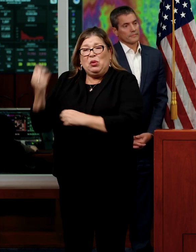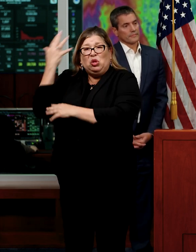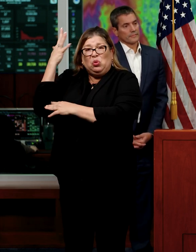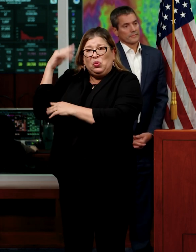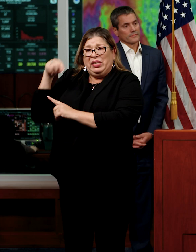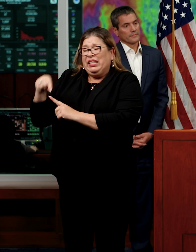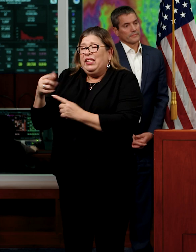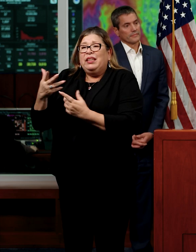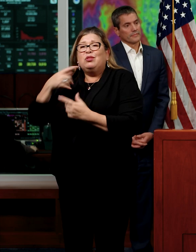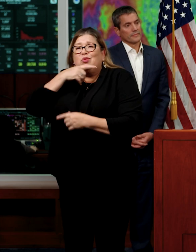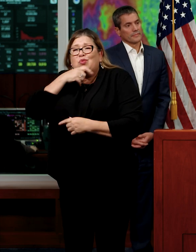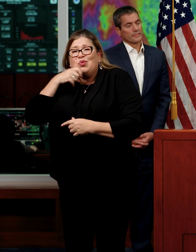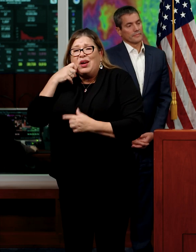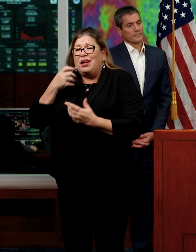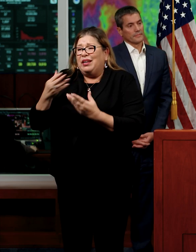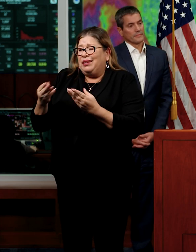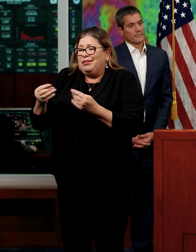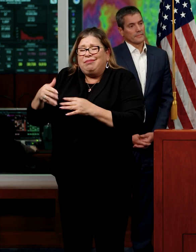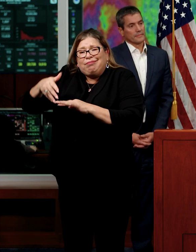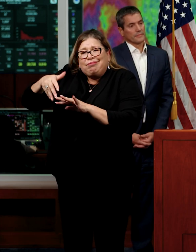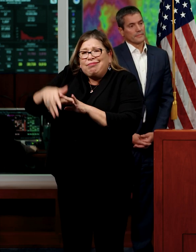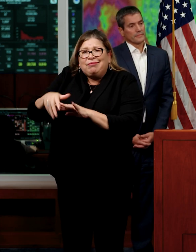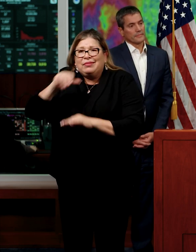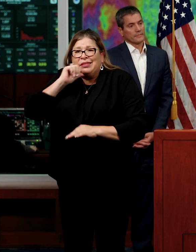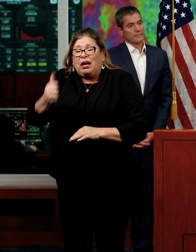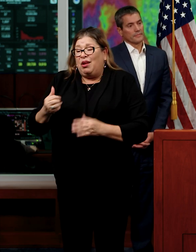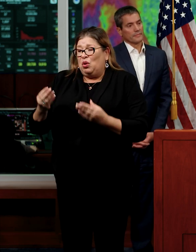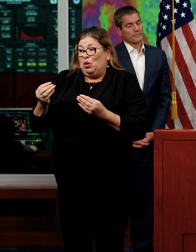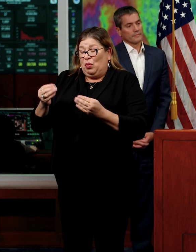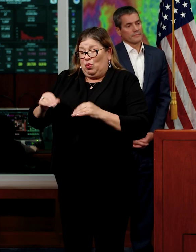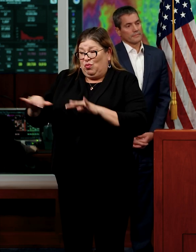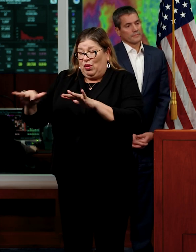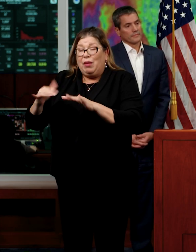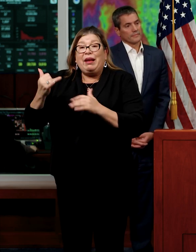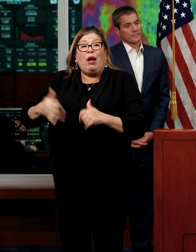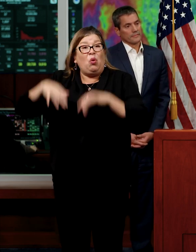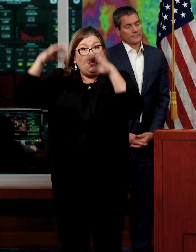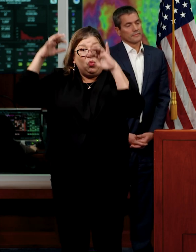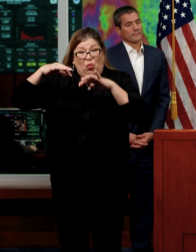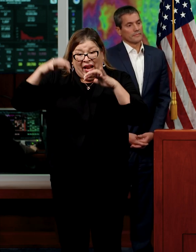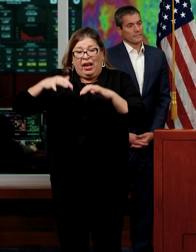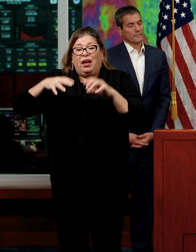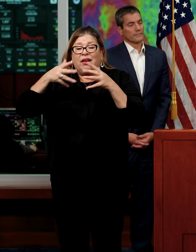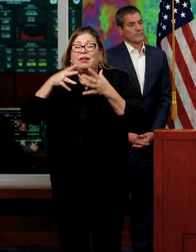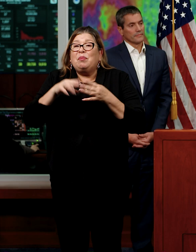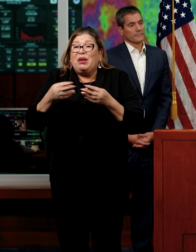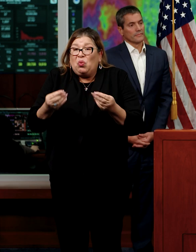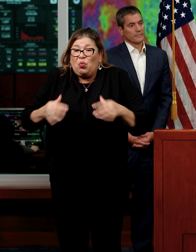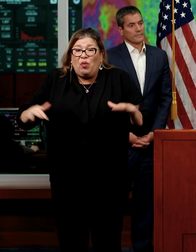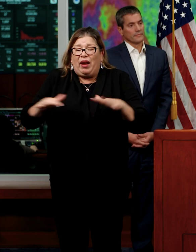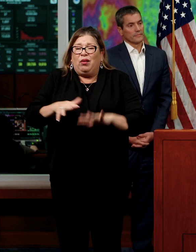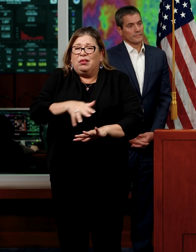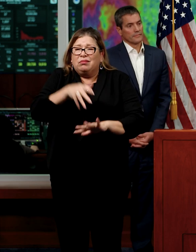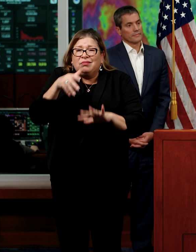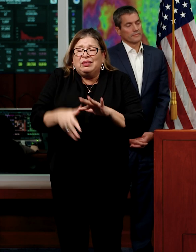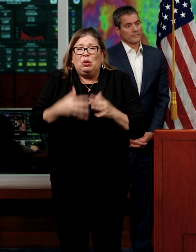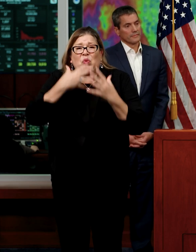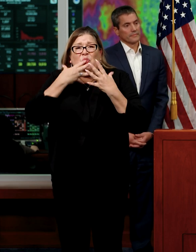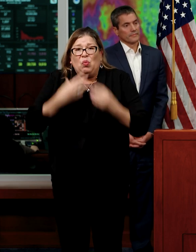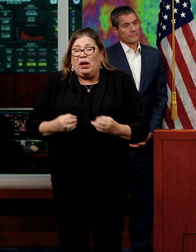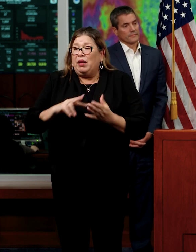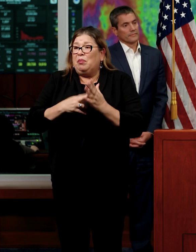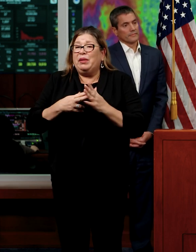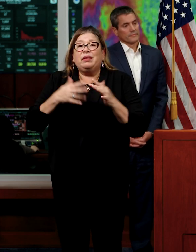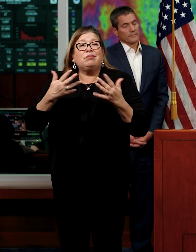ground is saturated, and there is a significant chance of downed trees that will create significant problems,